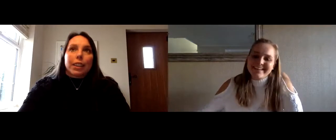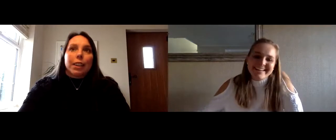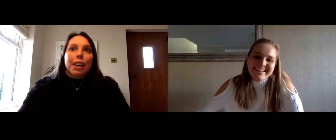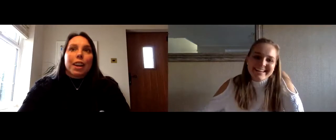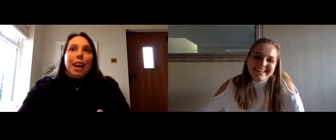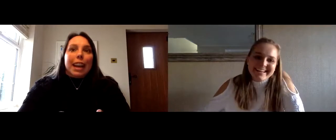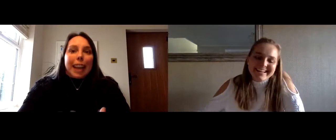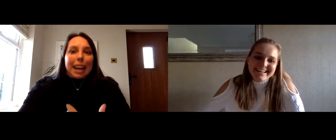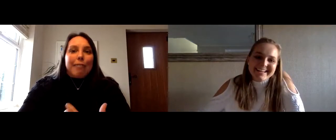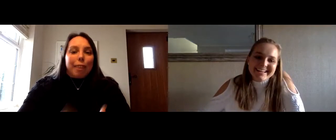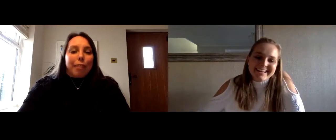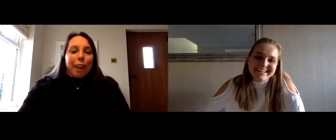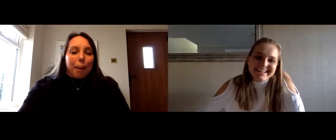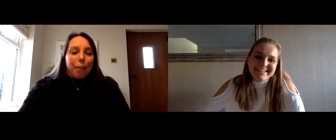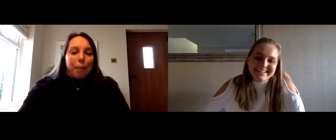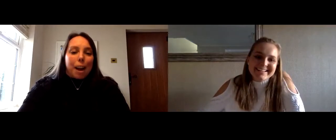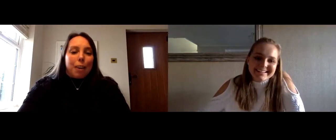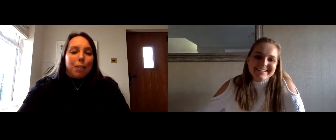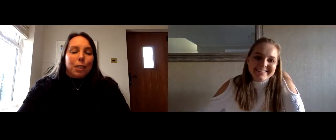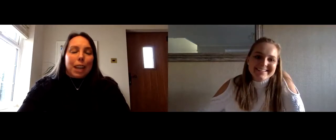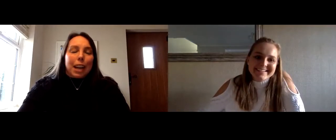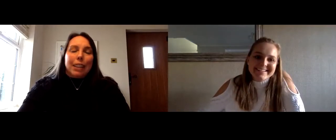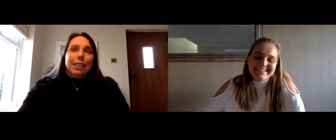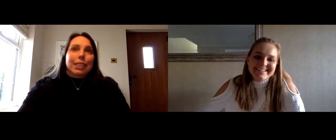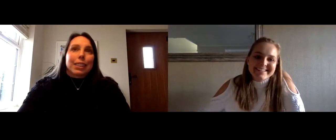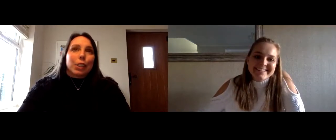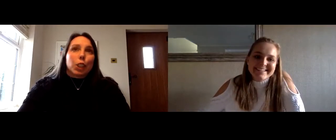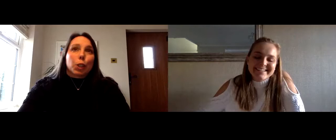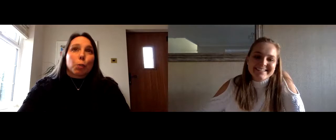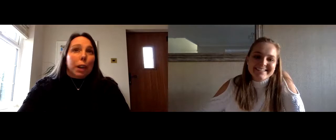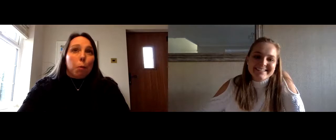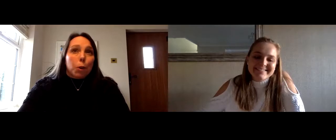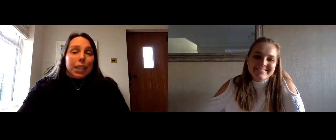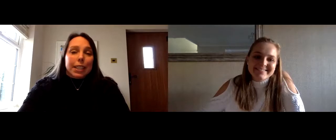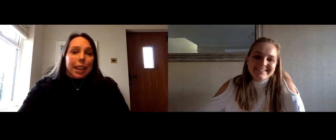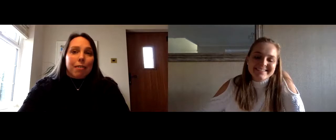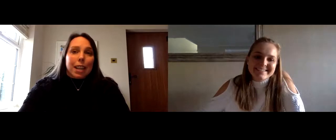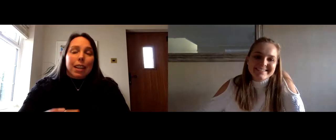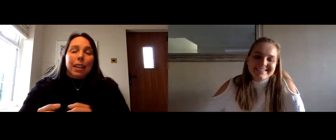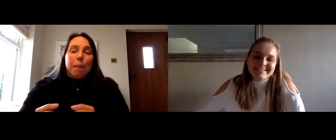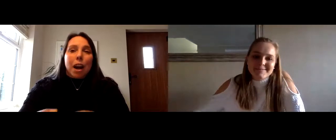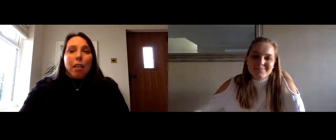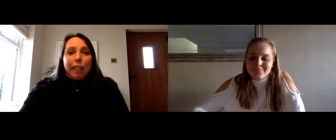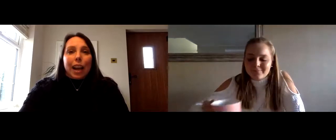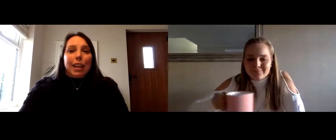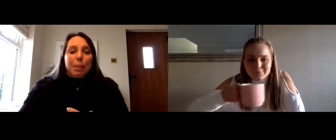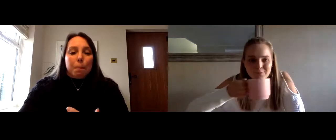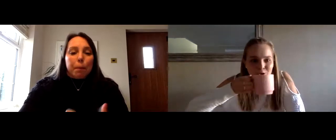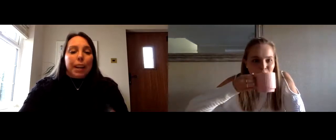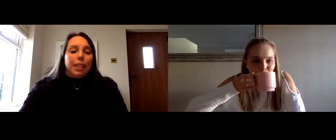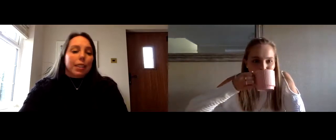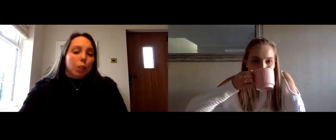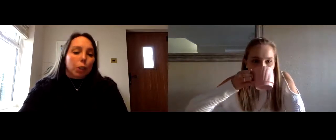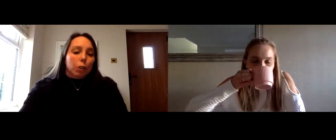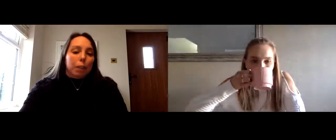london again in front of that home crowd and just when i walked into that arena the amount of flags and